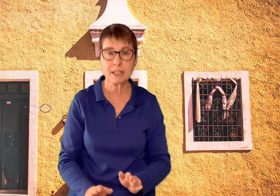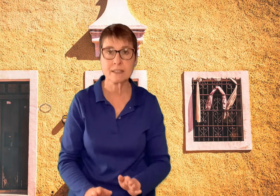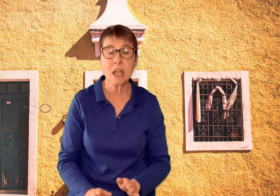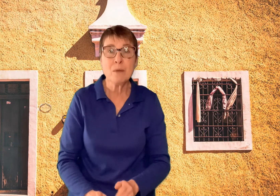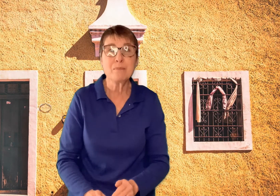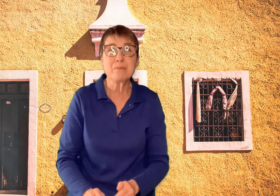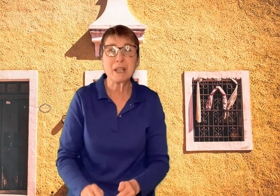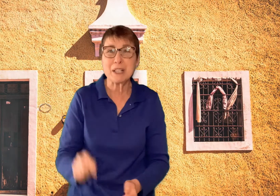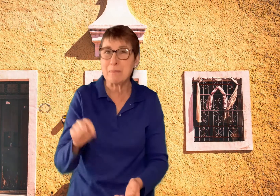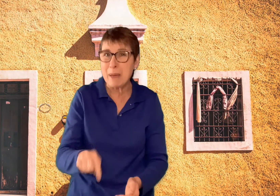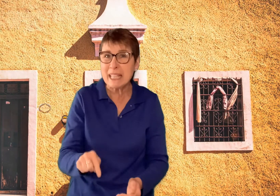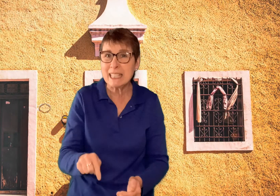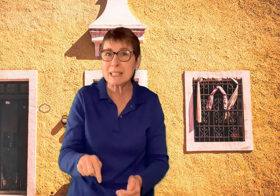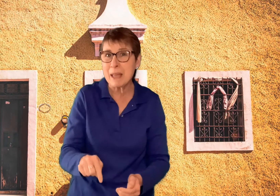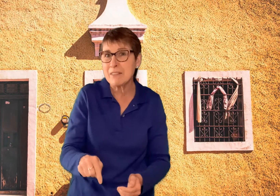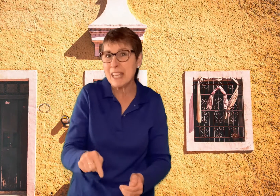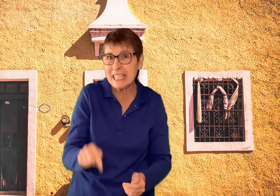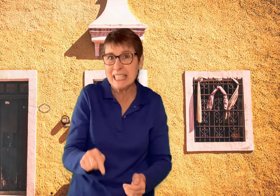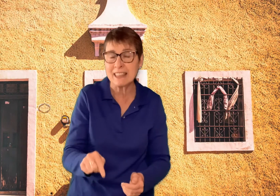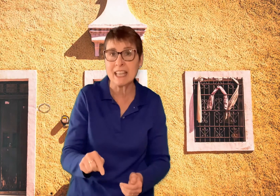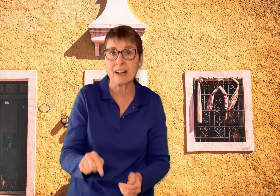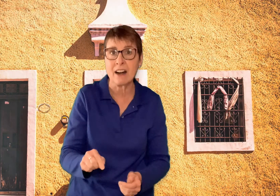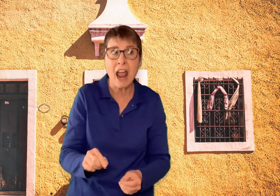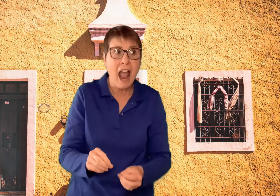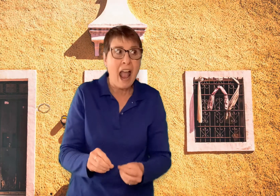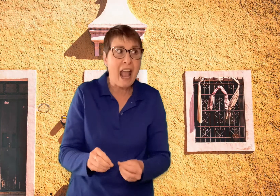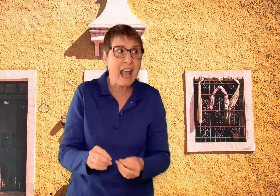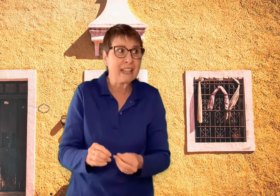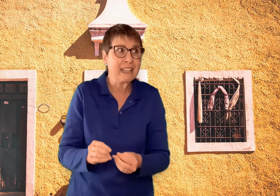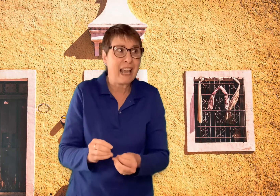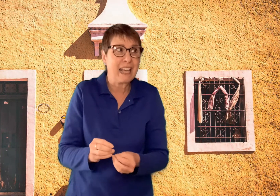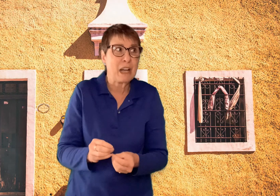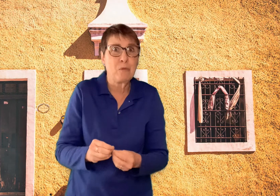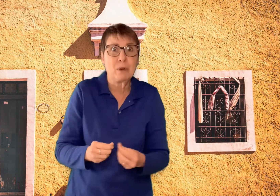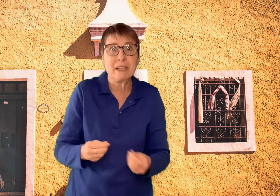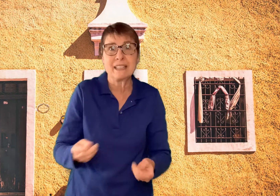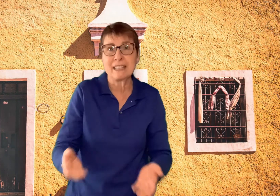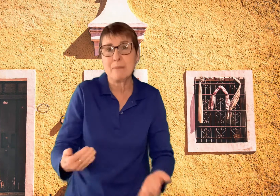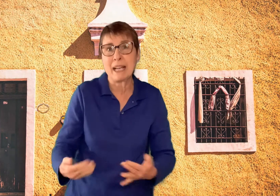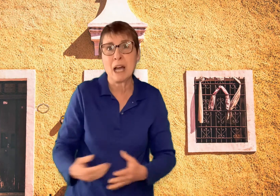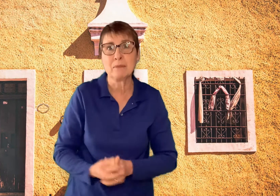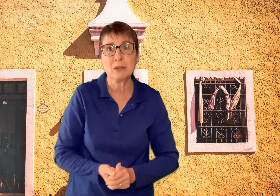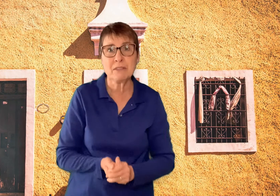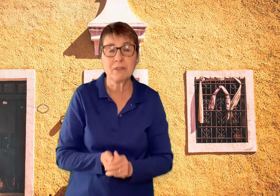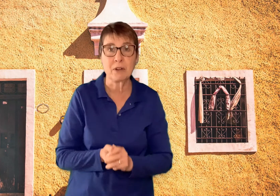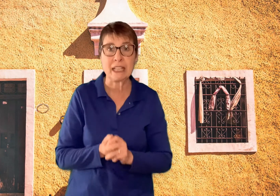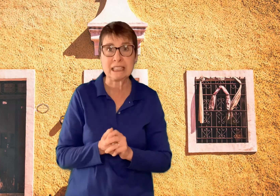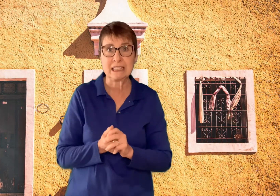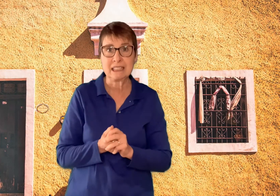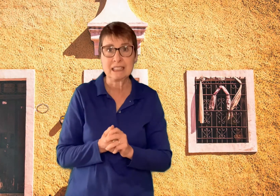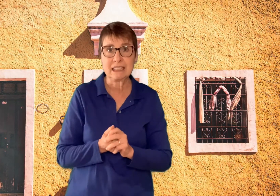because bandits may have hidden it there and I'm worried that they might come looking for it. Freeze.